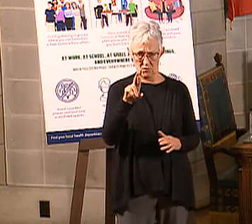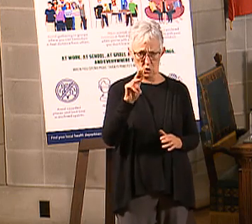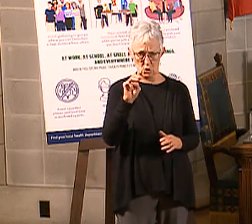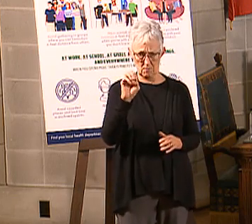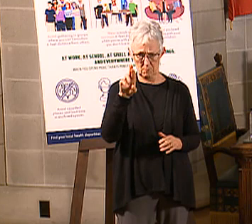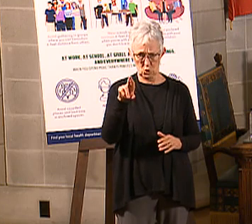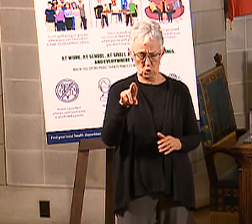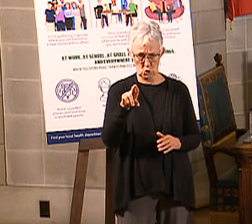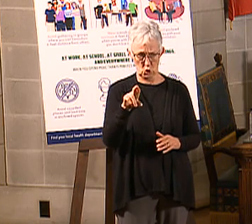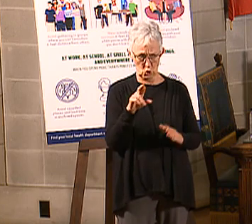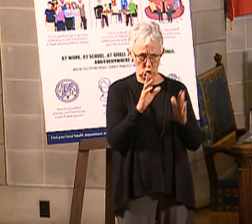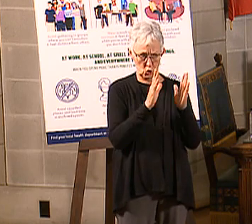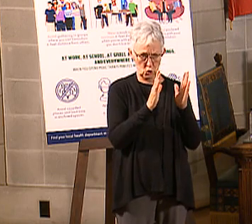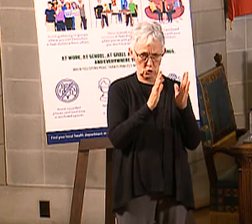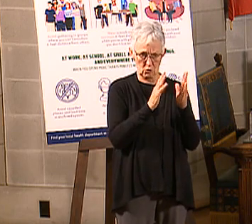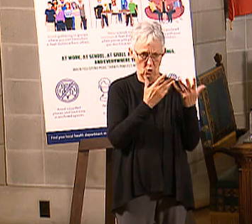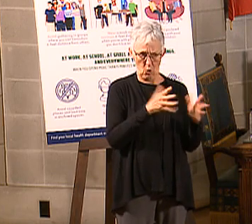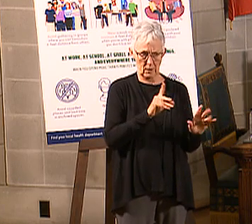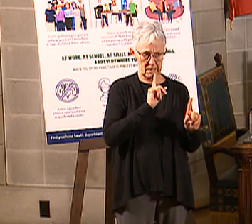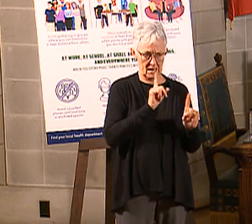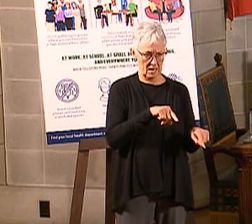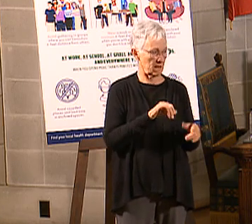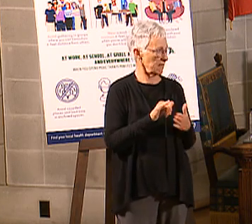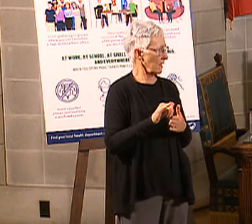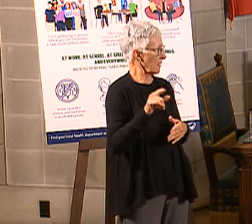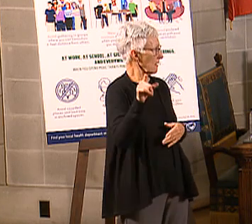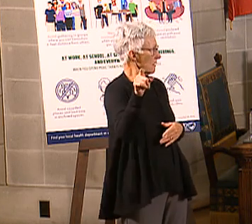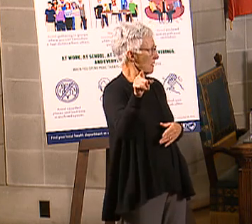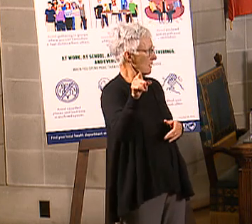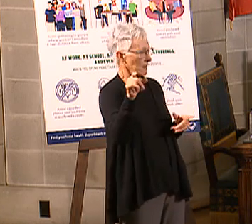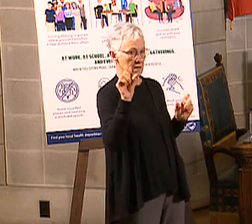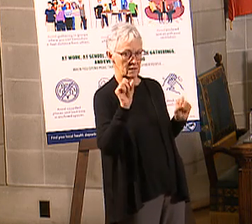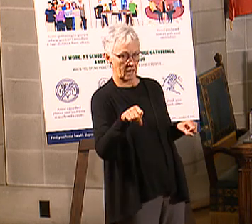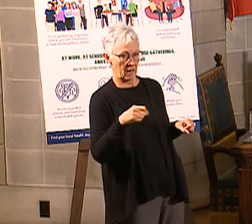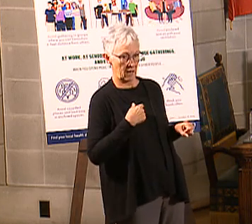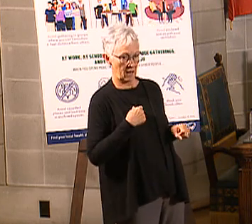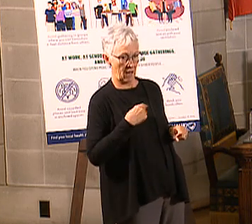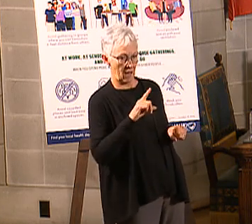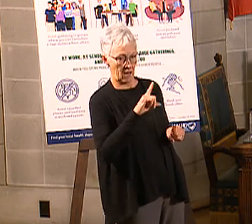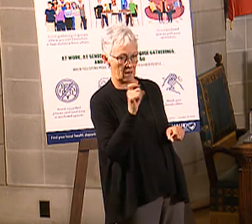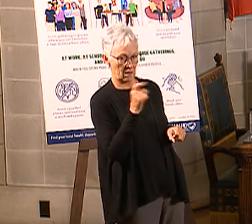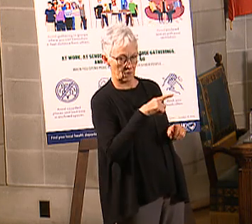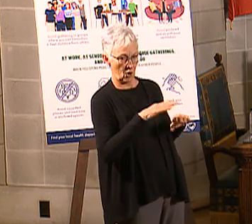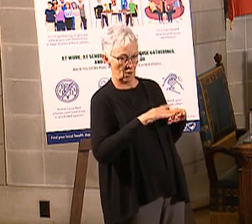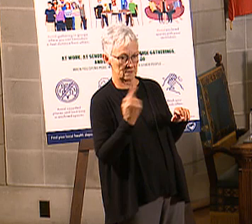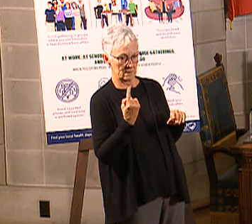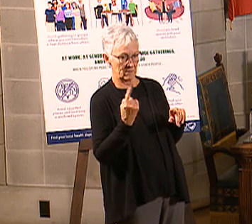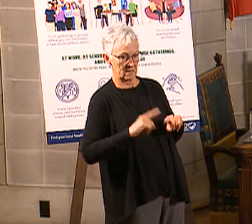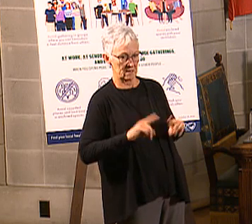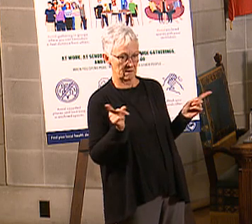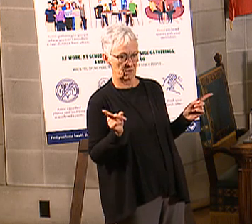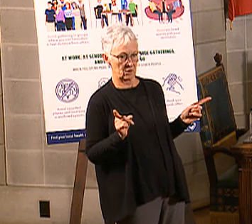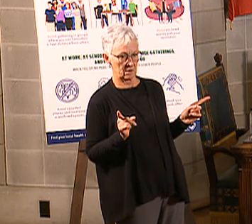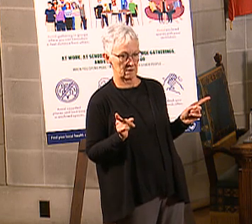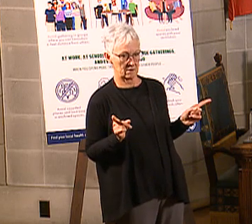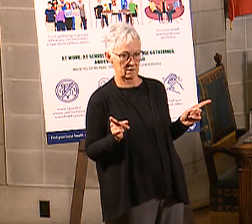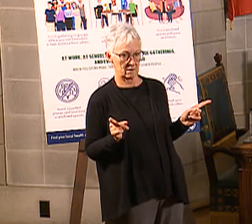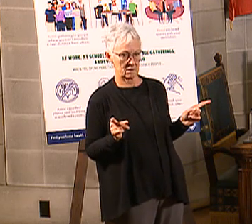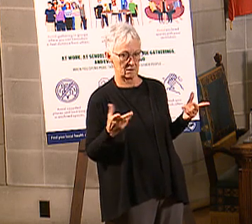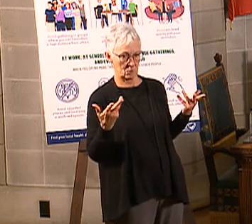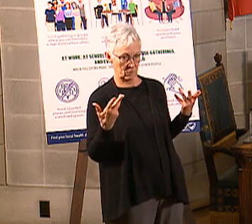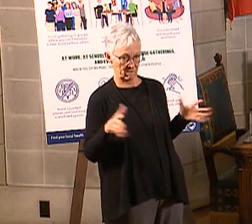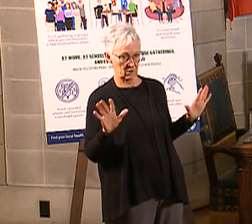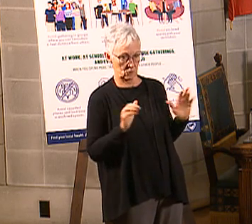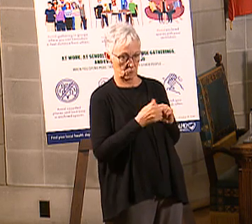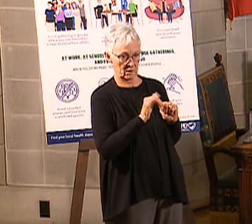I ask if there's a question on a different subject? Well, let's wait. Are we done with this subject? You guys, let's exhaust this one first before we move on to